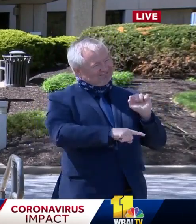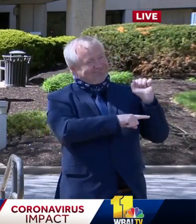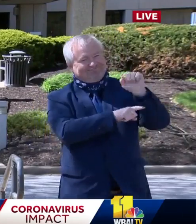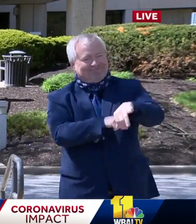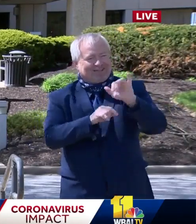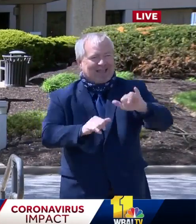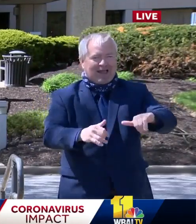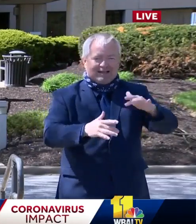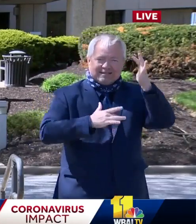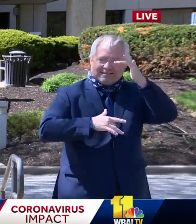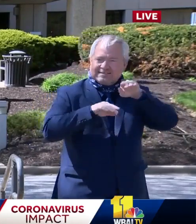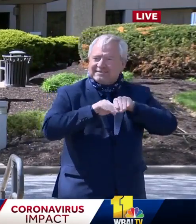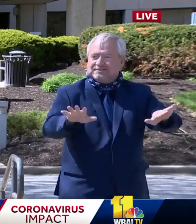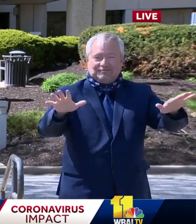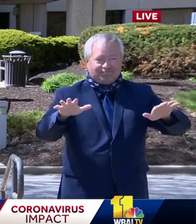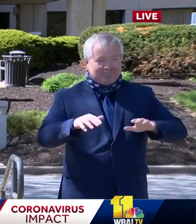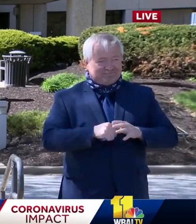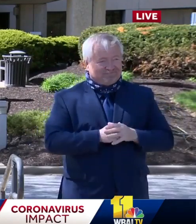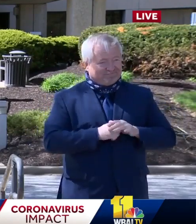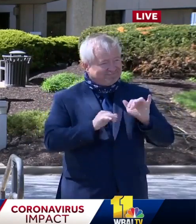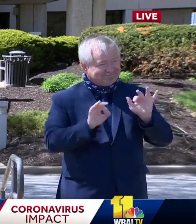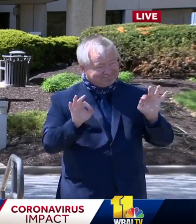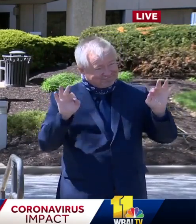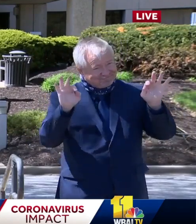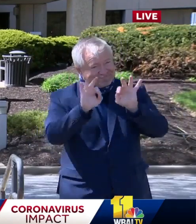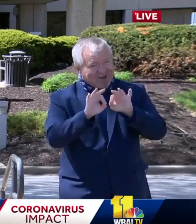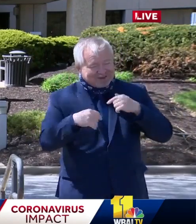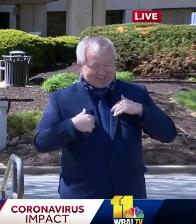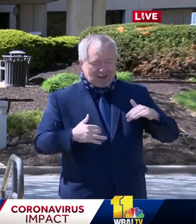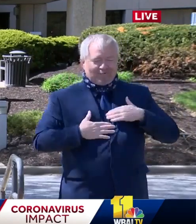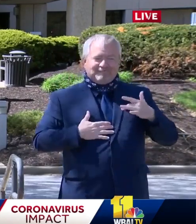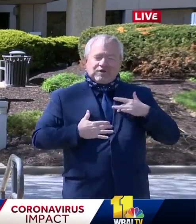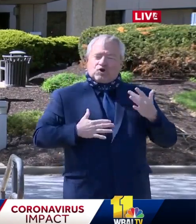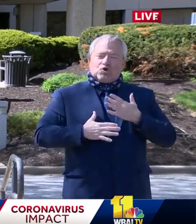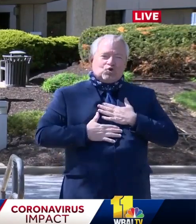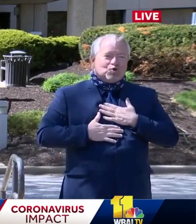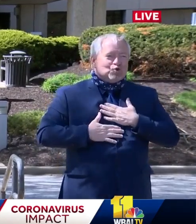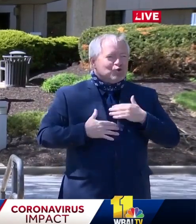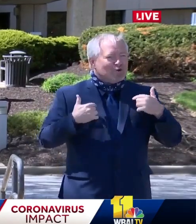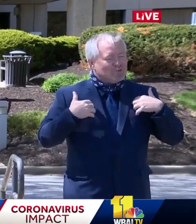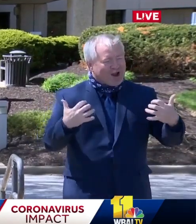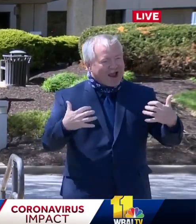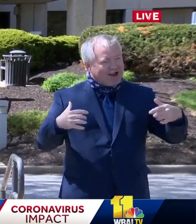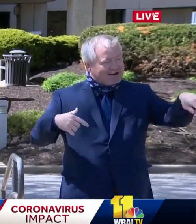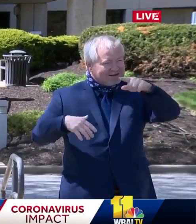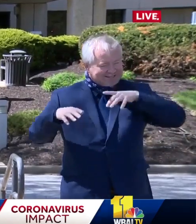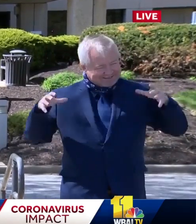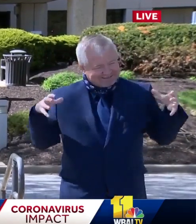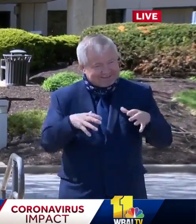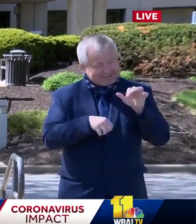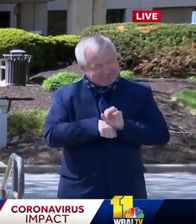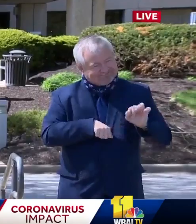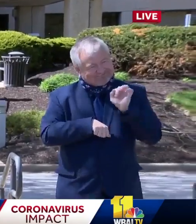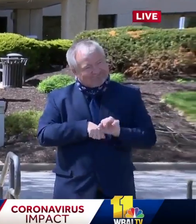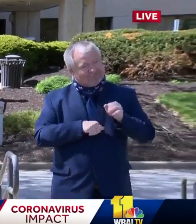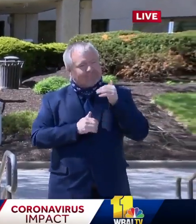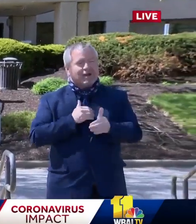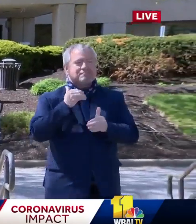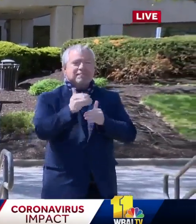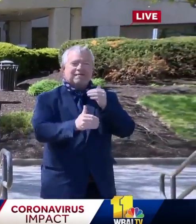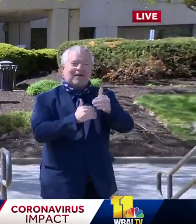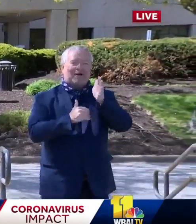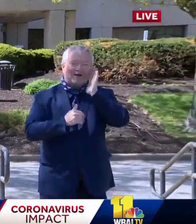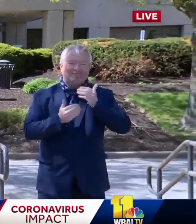it is yet yet another reminder that we really are all in this together. And with that, I want to turn it over to